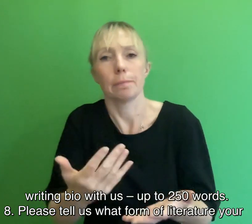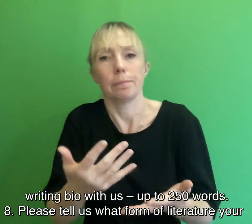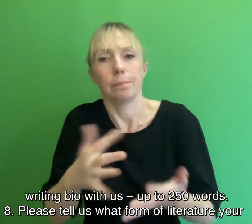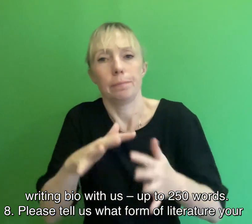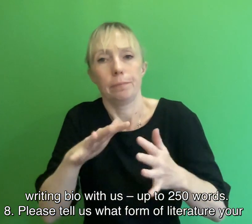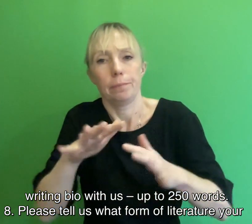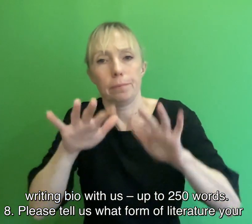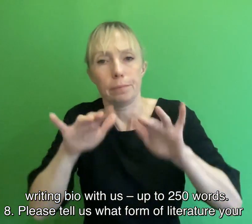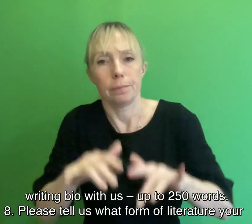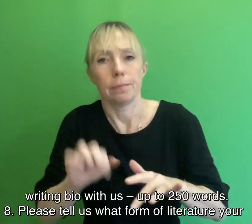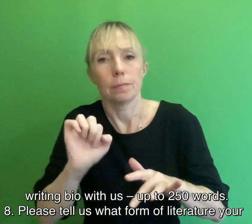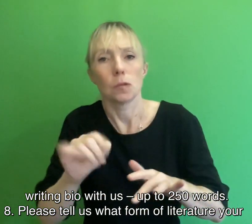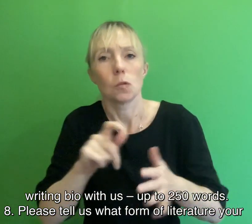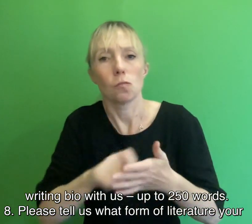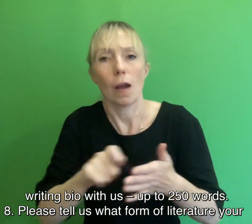Up to 250 words